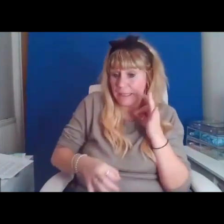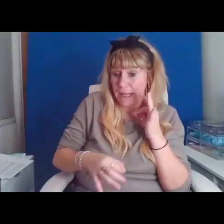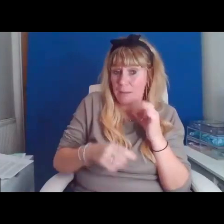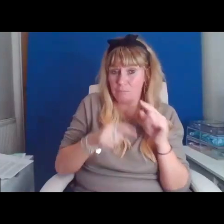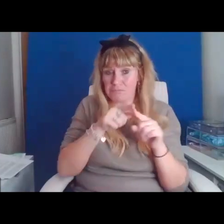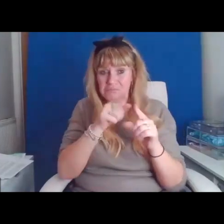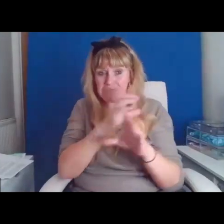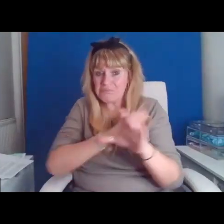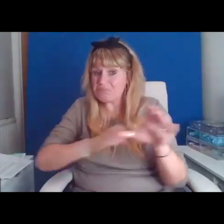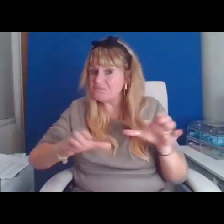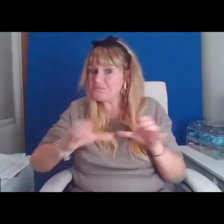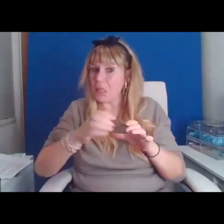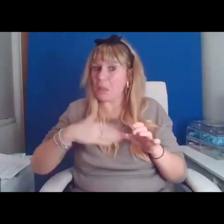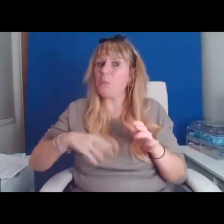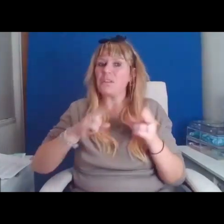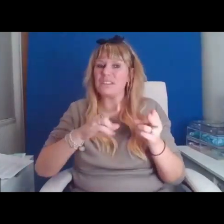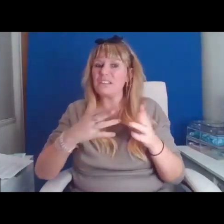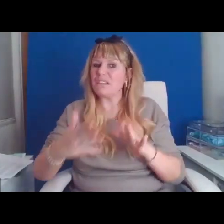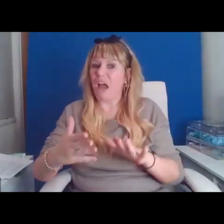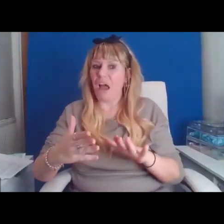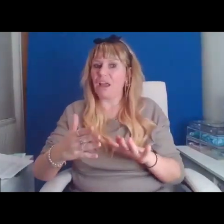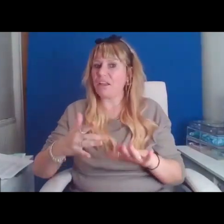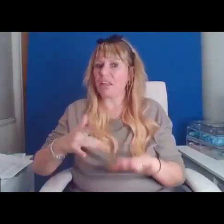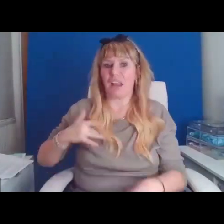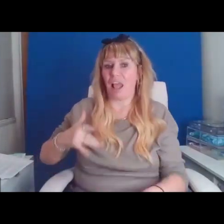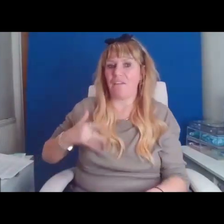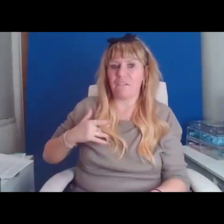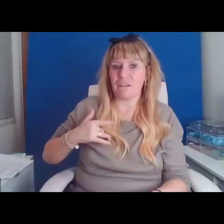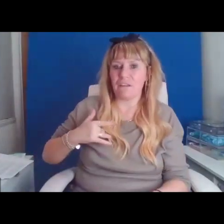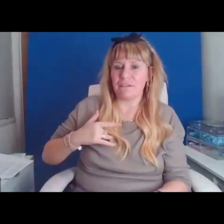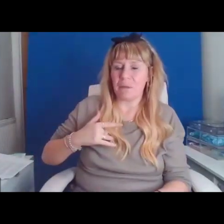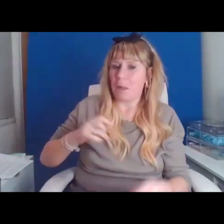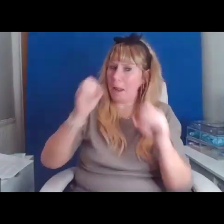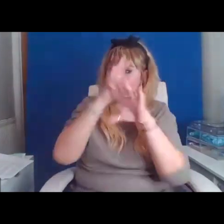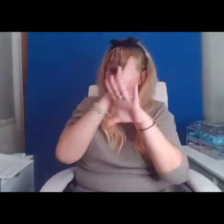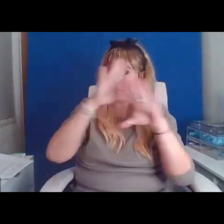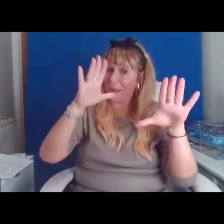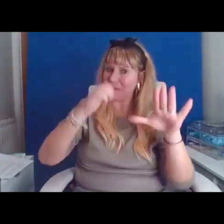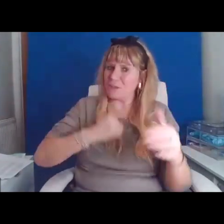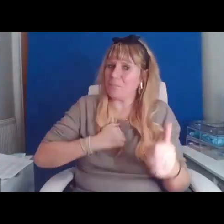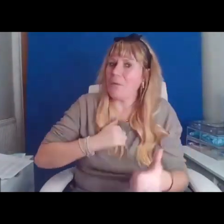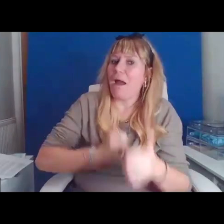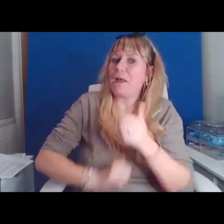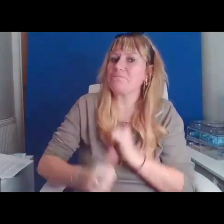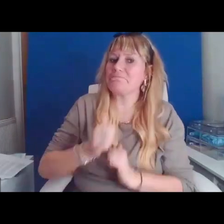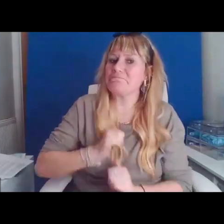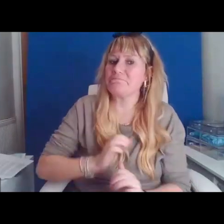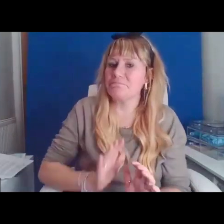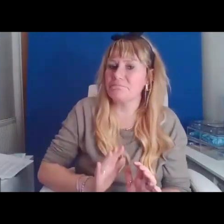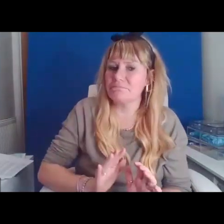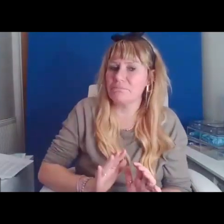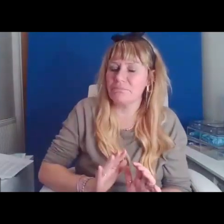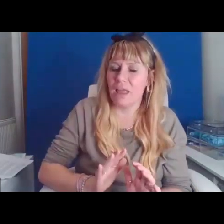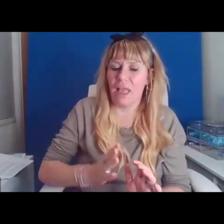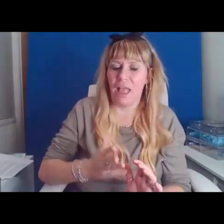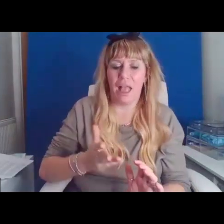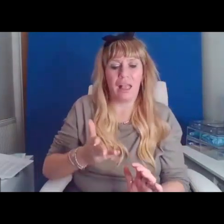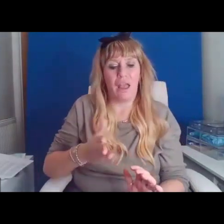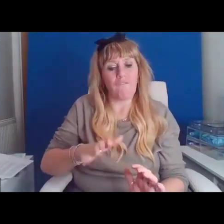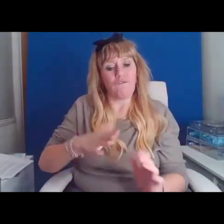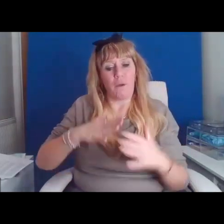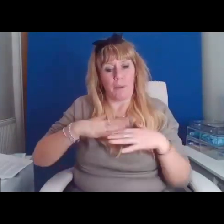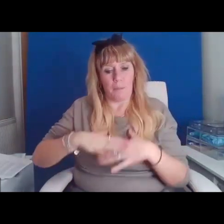unable to imagine my blessings. I Come From a Body that does the unexpected,